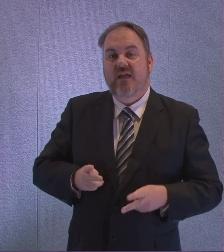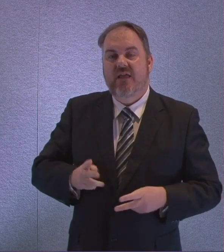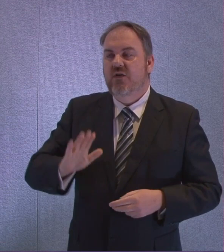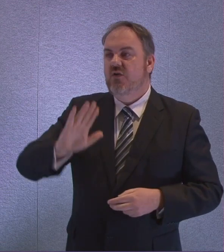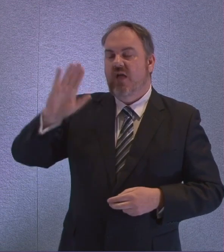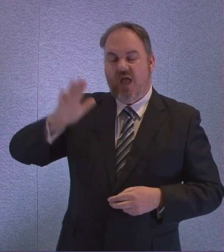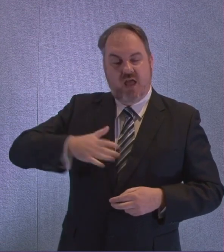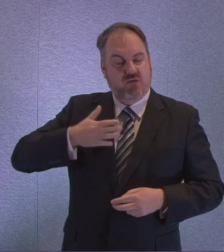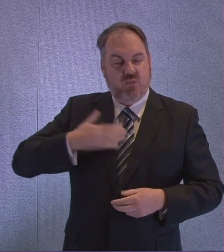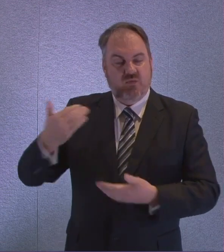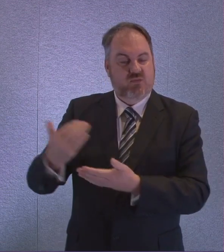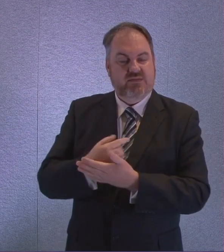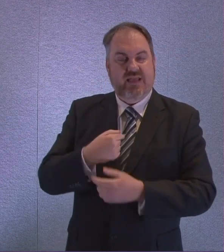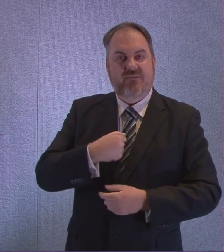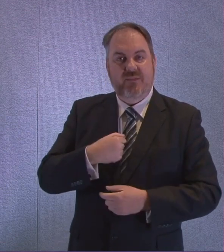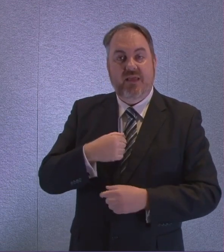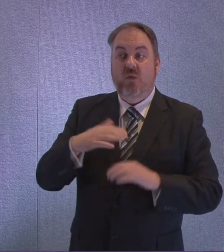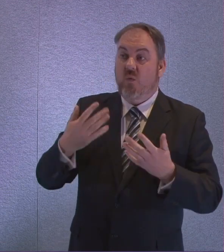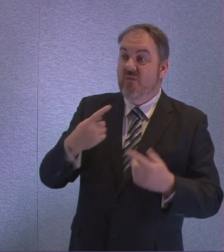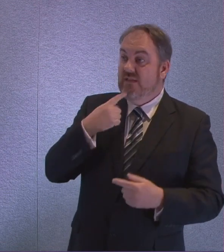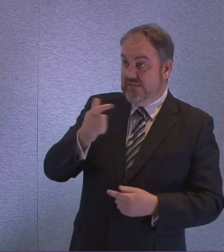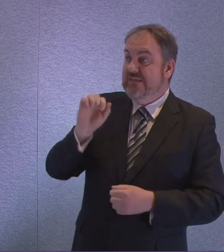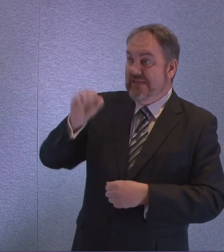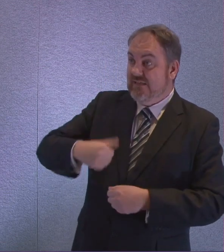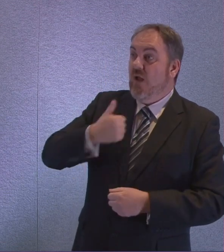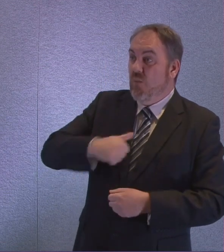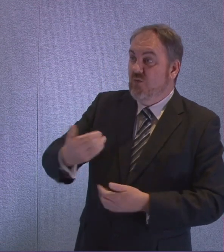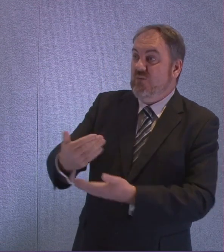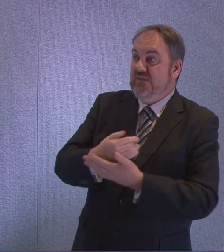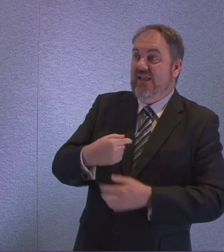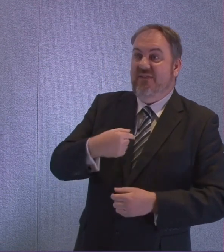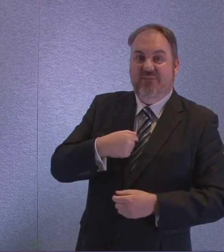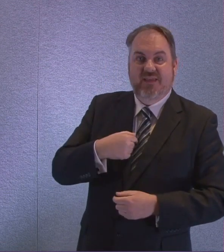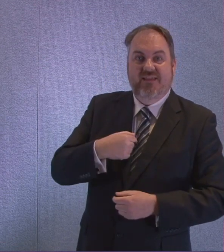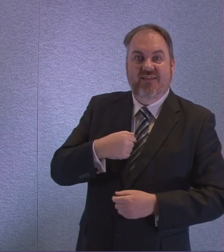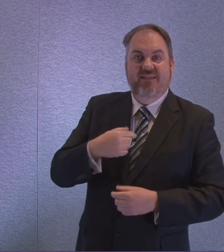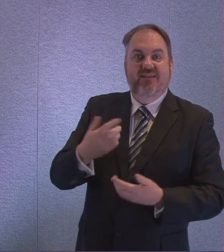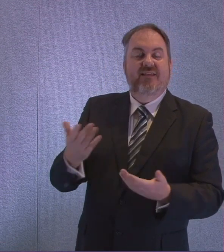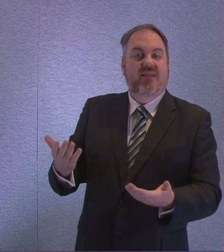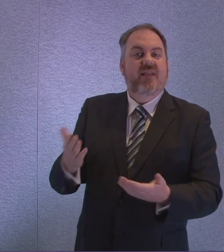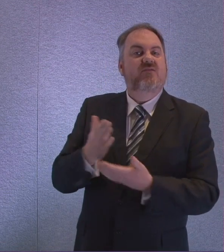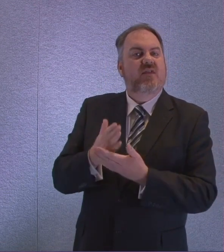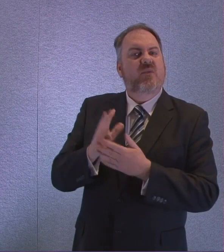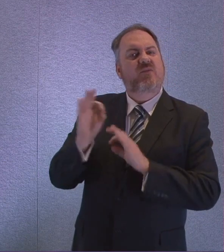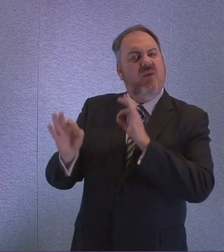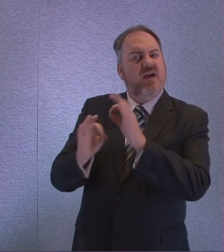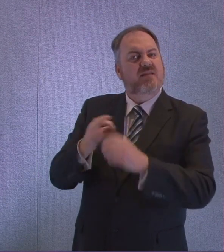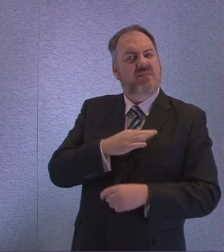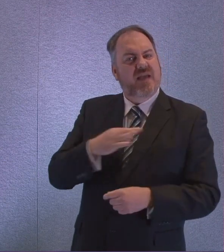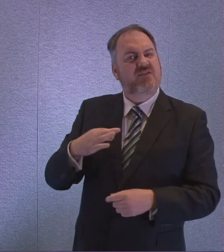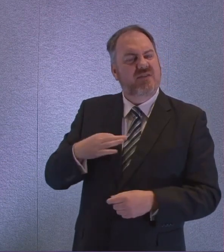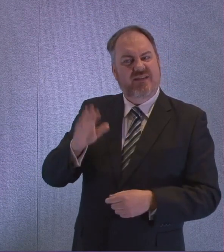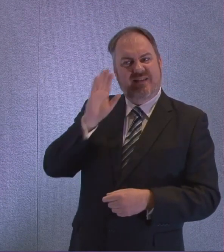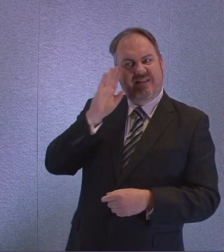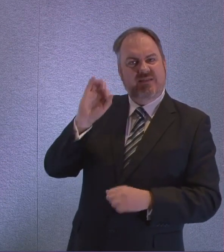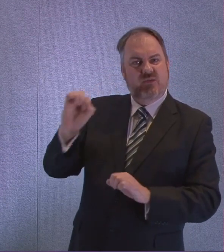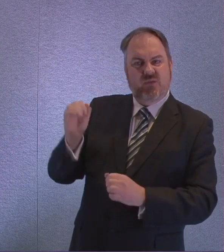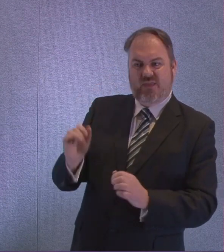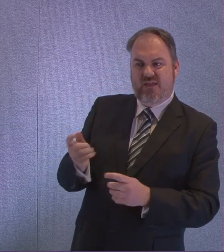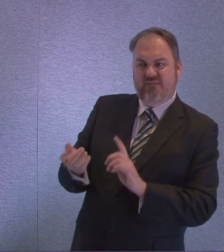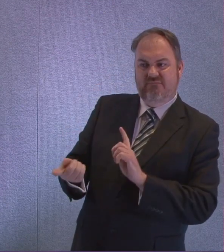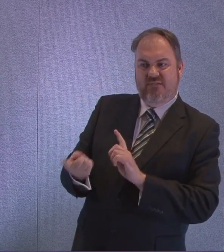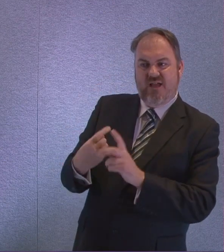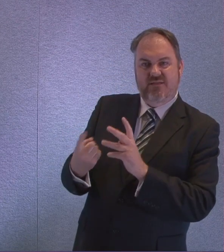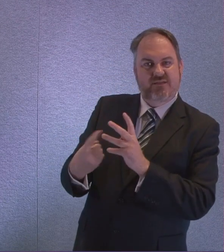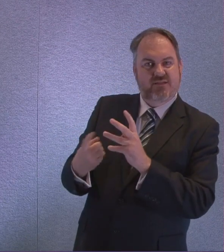important conversations they should be held sensitively and properly and they may ultimately come to the point of asking somebody whether they would